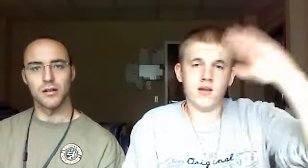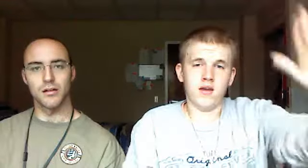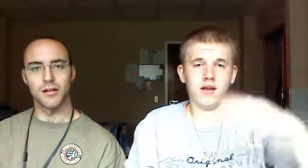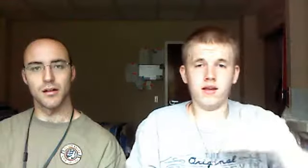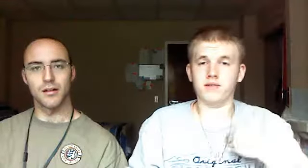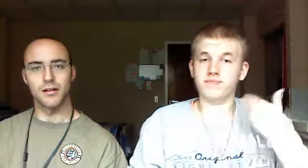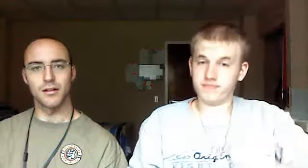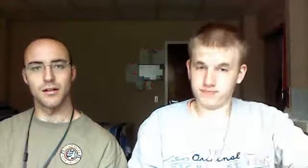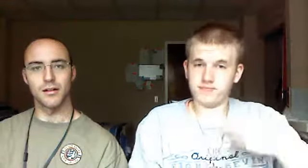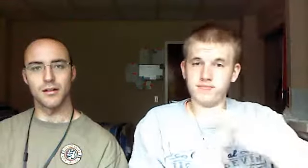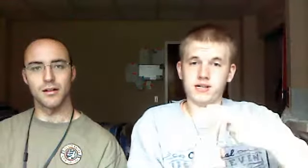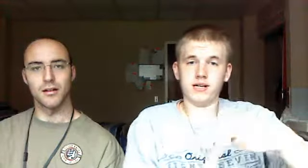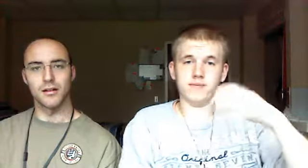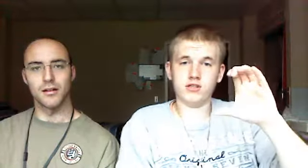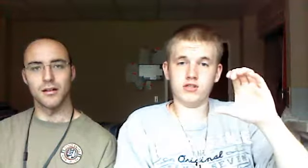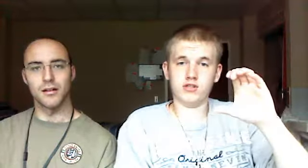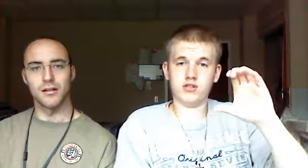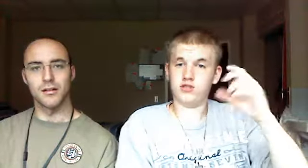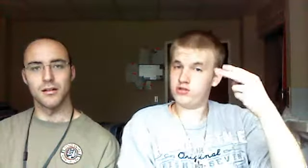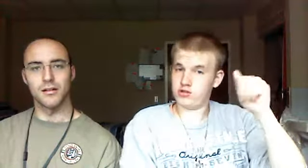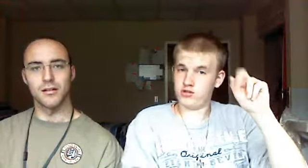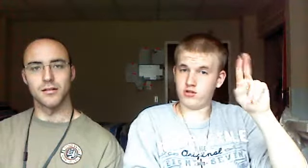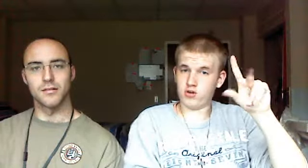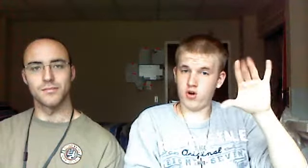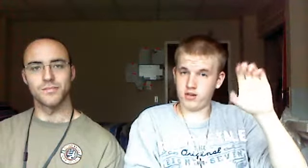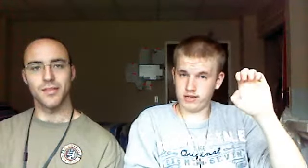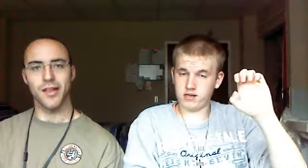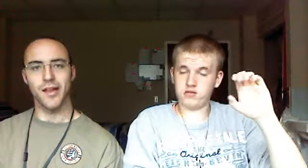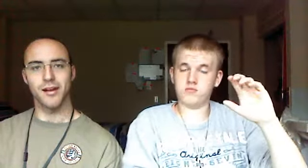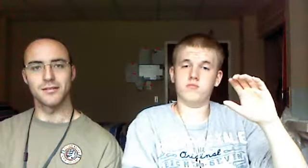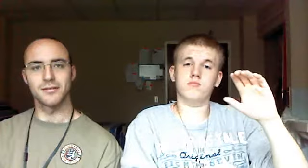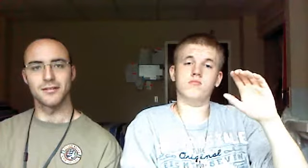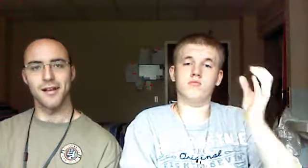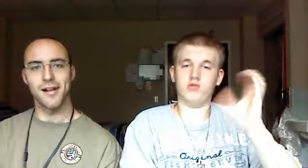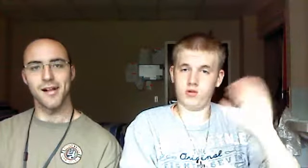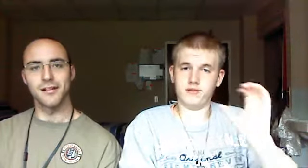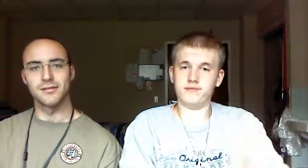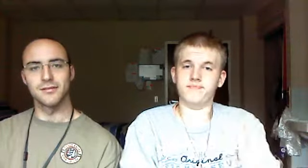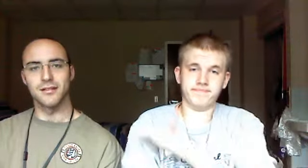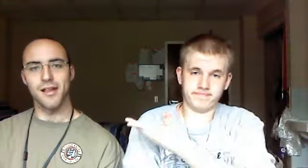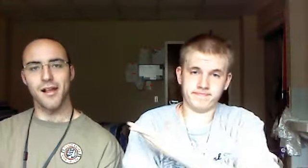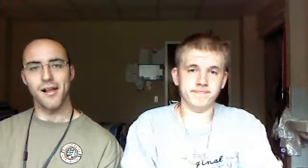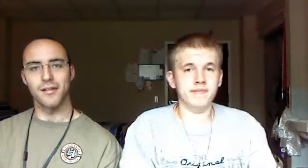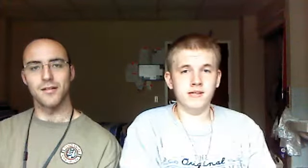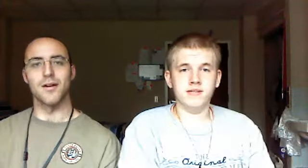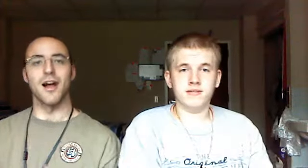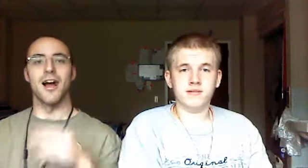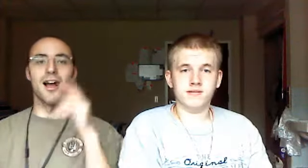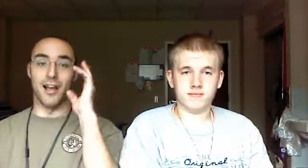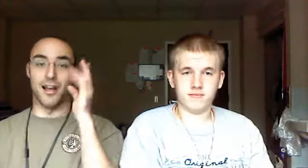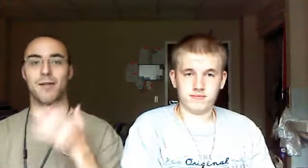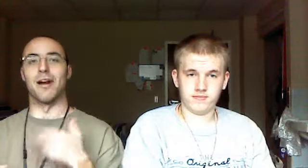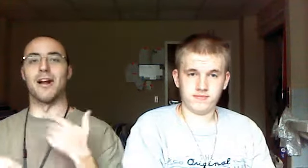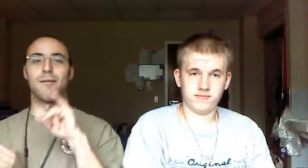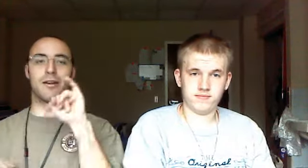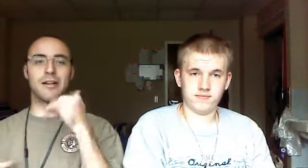Hey, my name is Charlie. Charlie. Hey, my name is